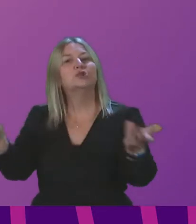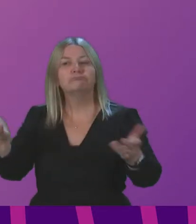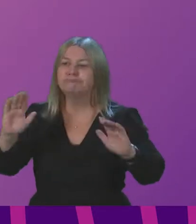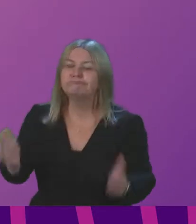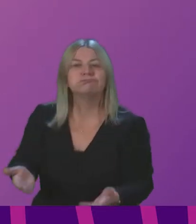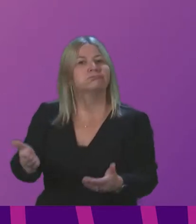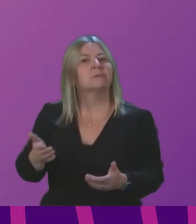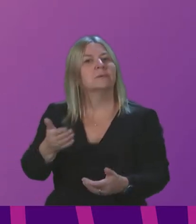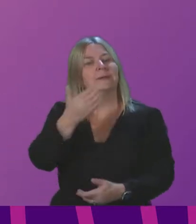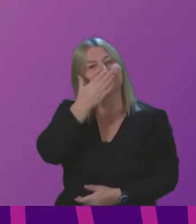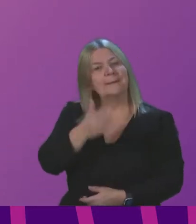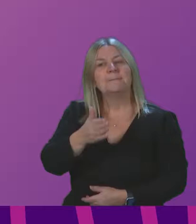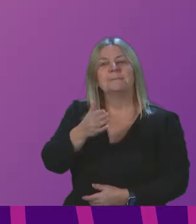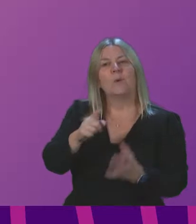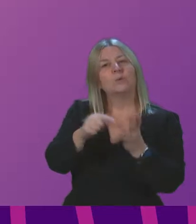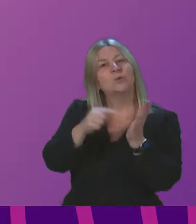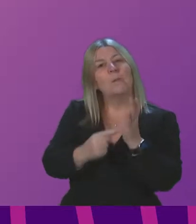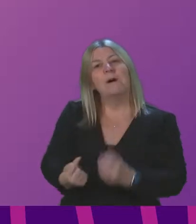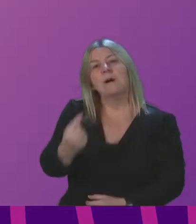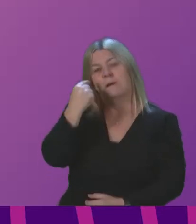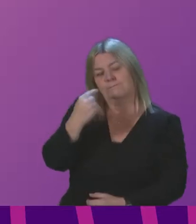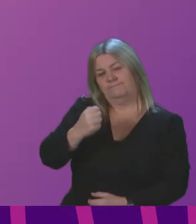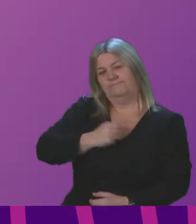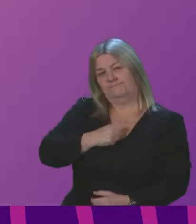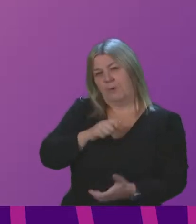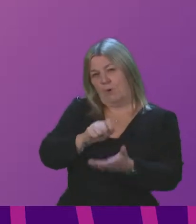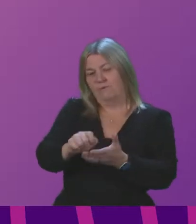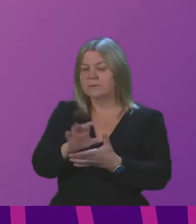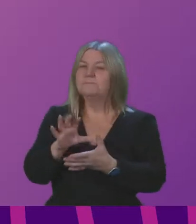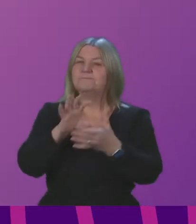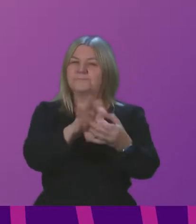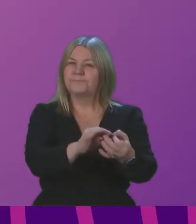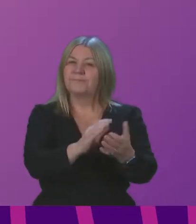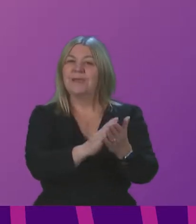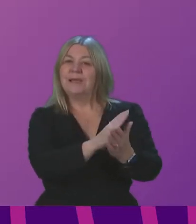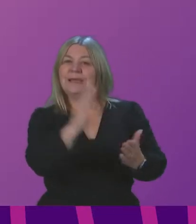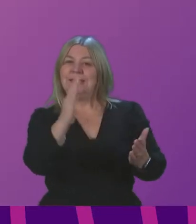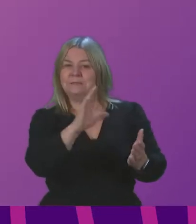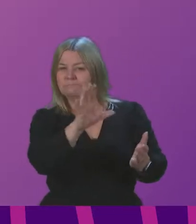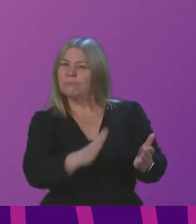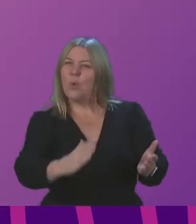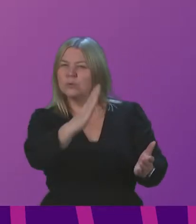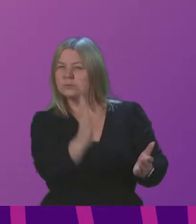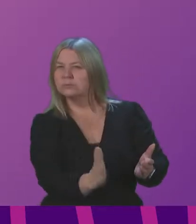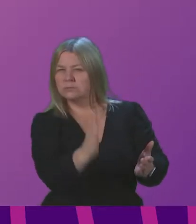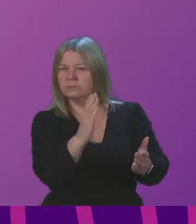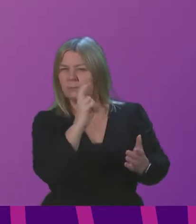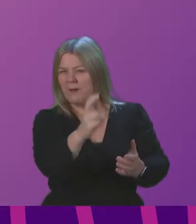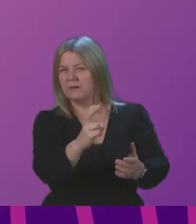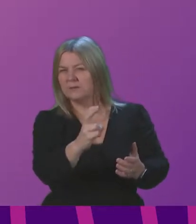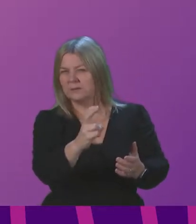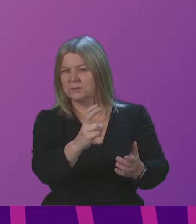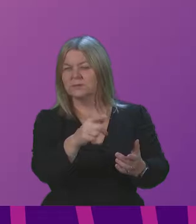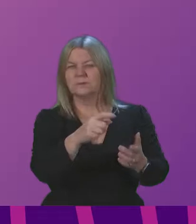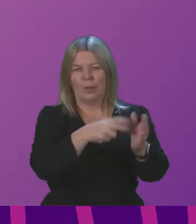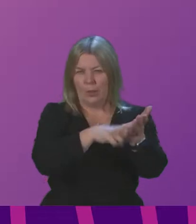In early October my office contacted East Coast buses who issued a standard response outlining the reasons for continued withdrawal of the